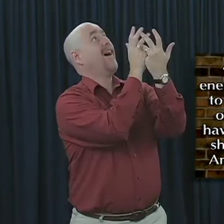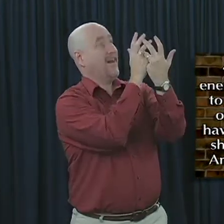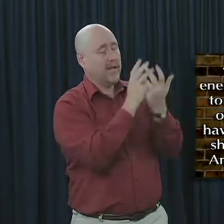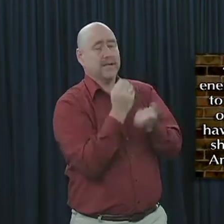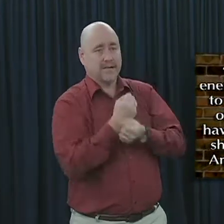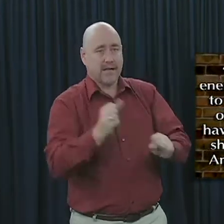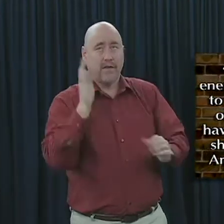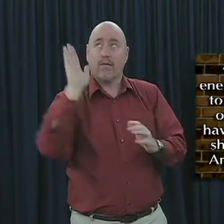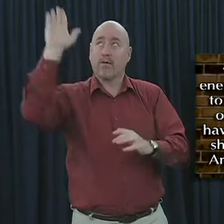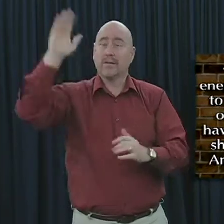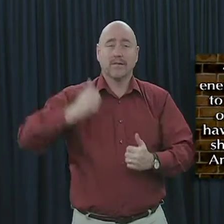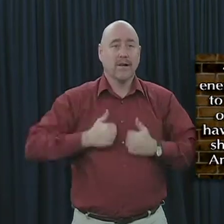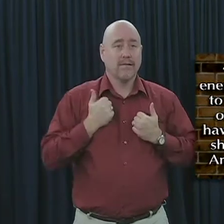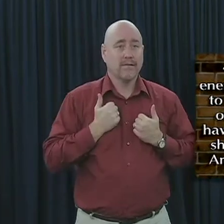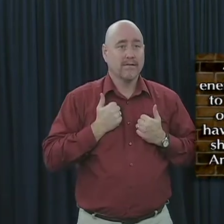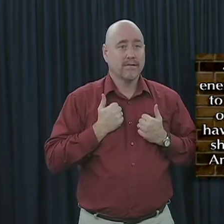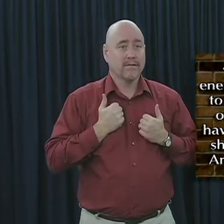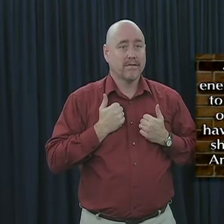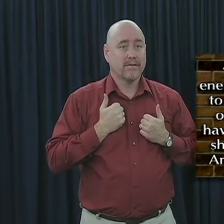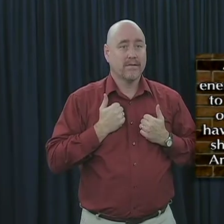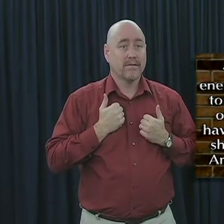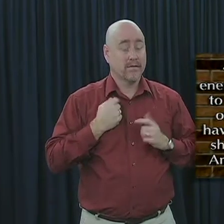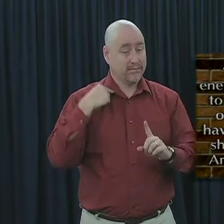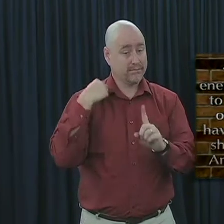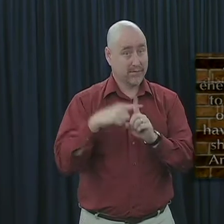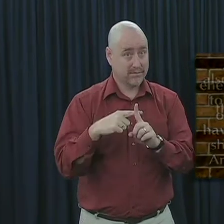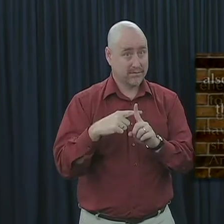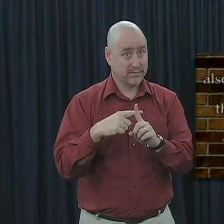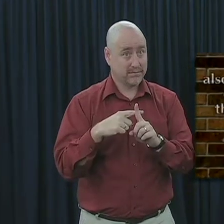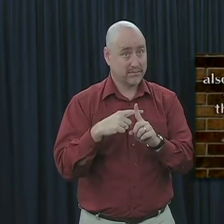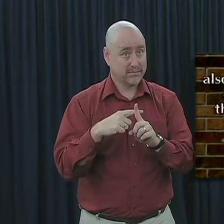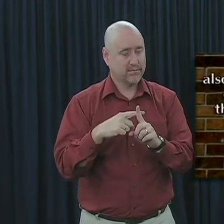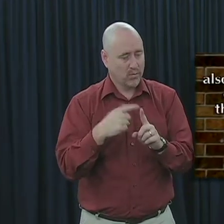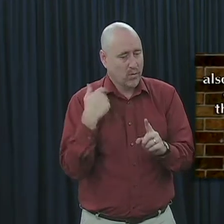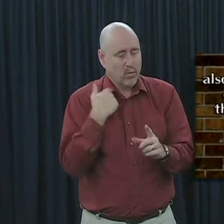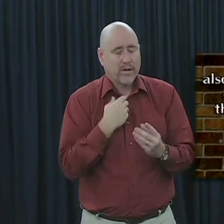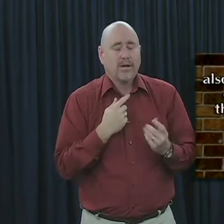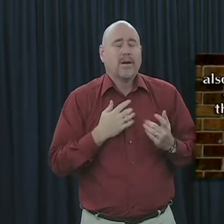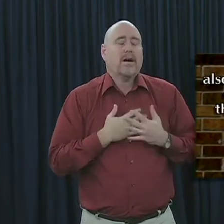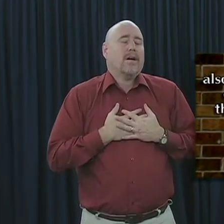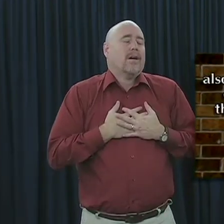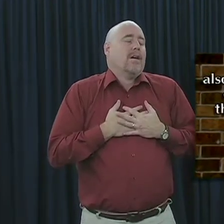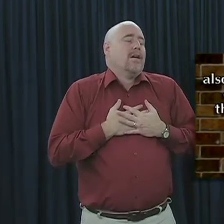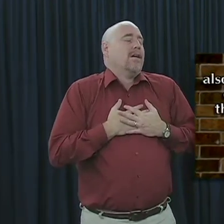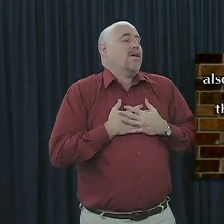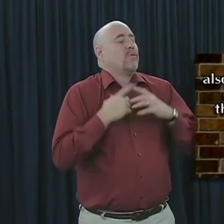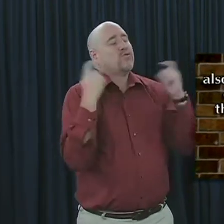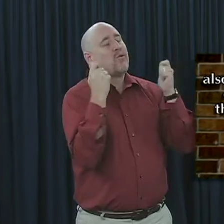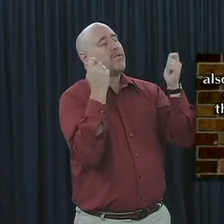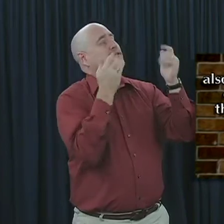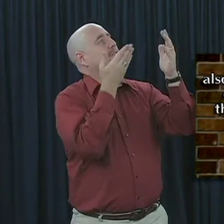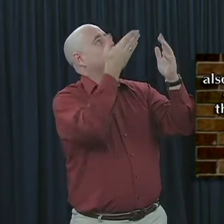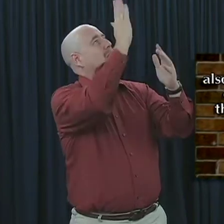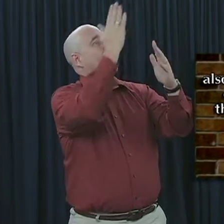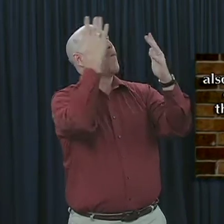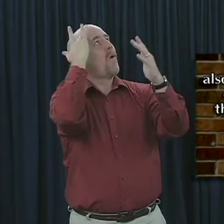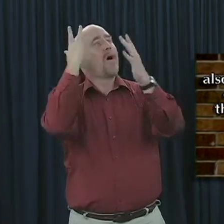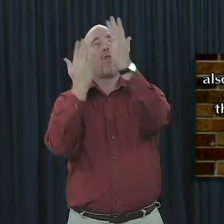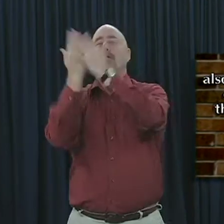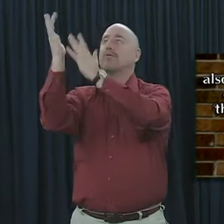saved by his life. And not only that, but we also rejoice in God through our Lord Jesus Christ, through whom